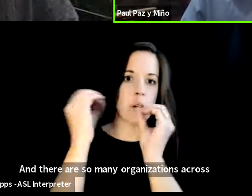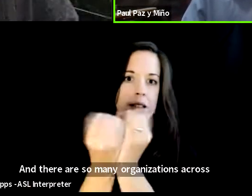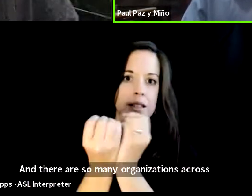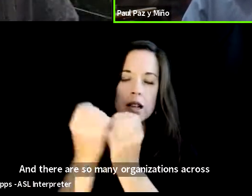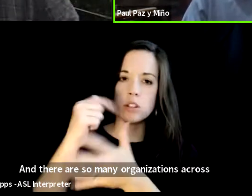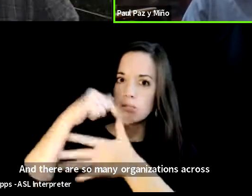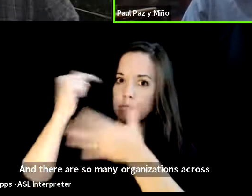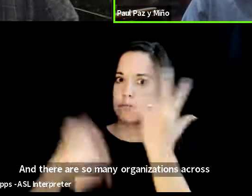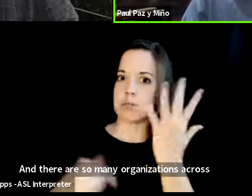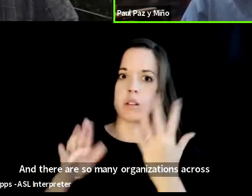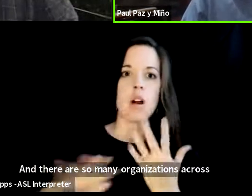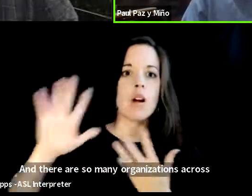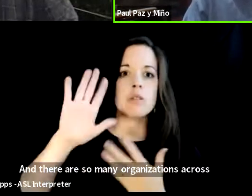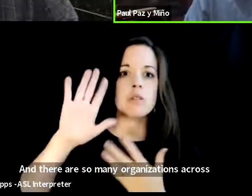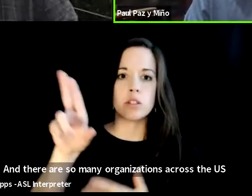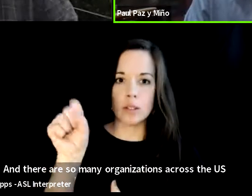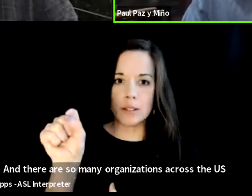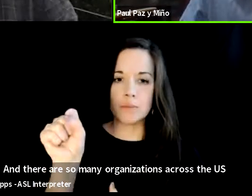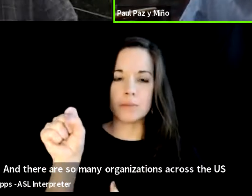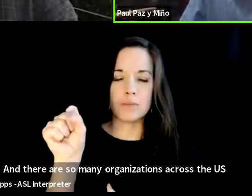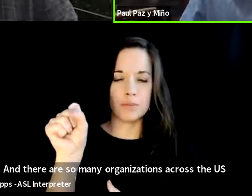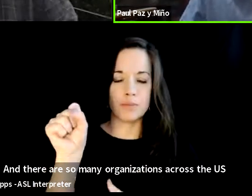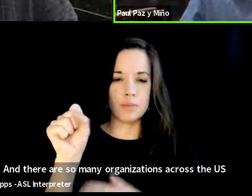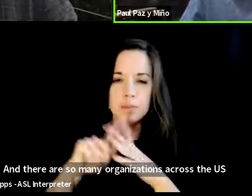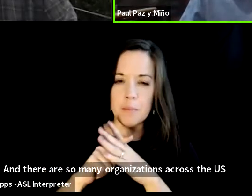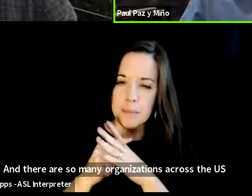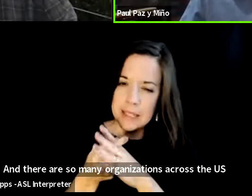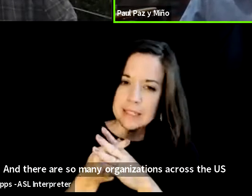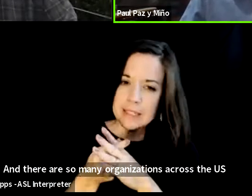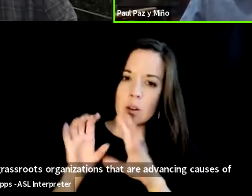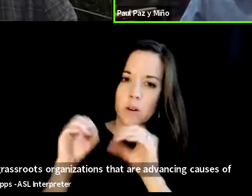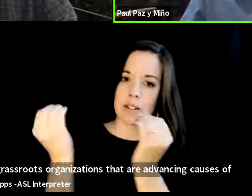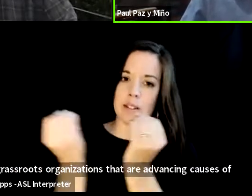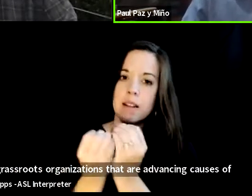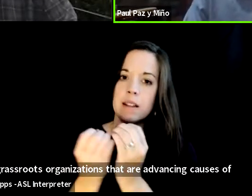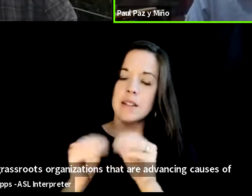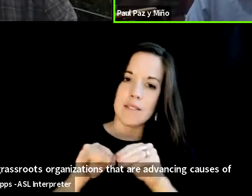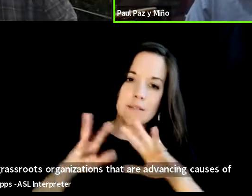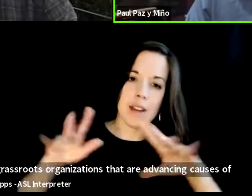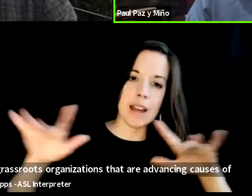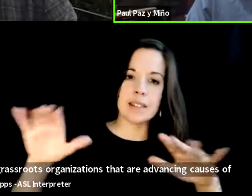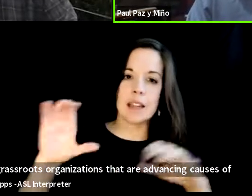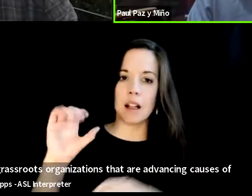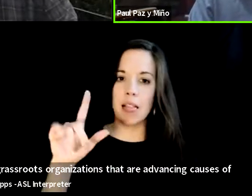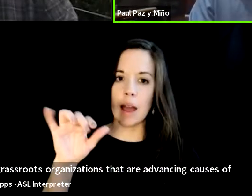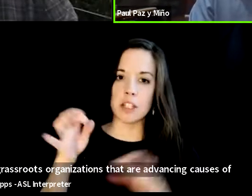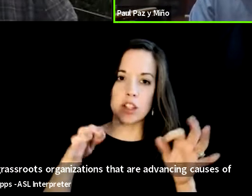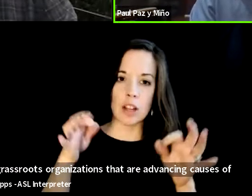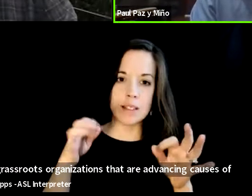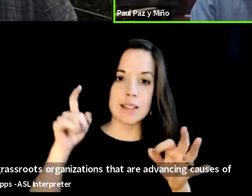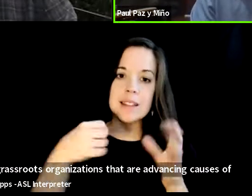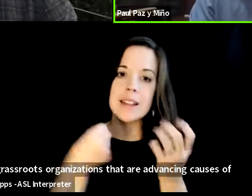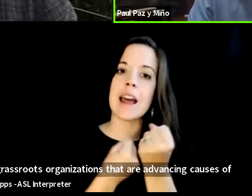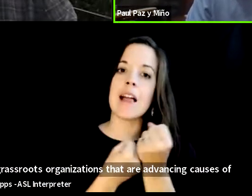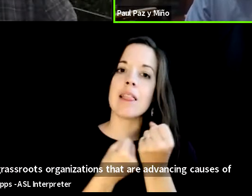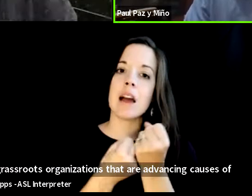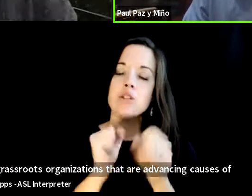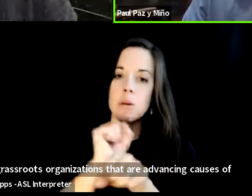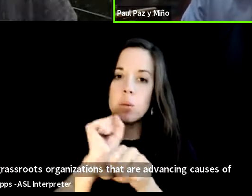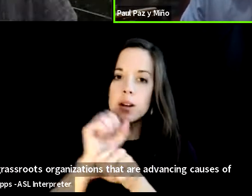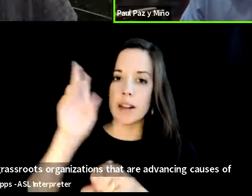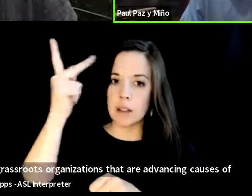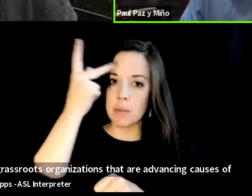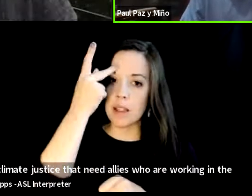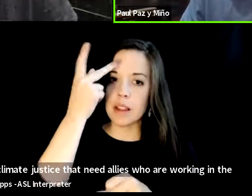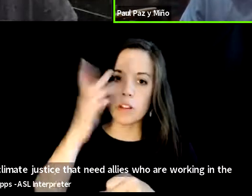u.s grassroots organizations that are advancing causes of climate justice that need allies who are working in the political sphere